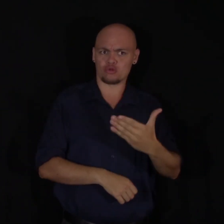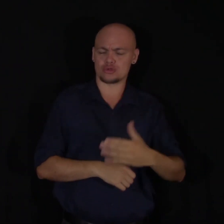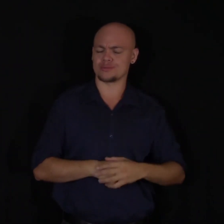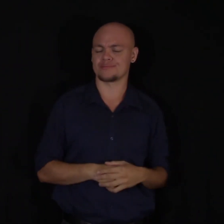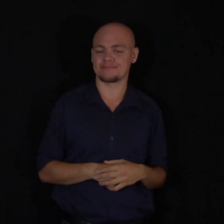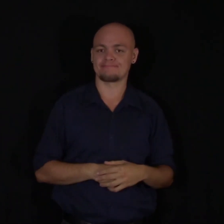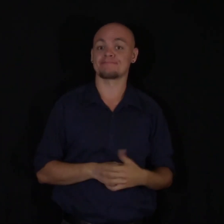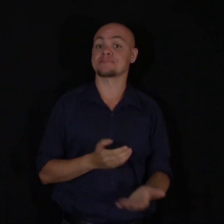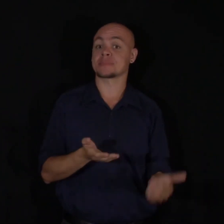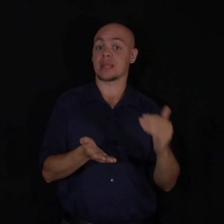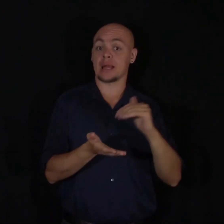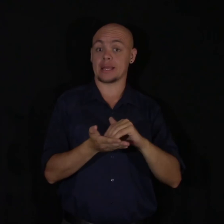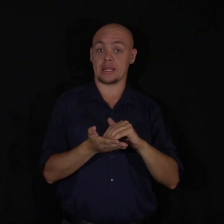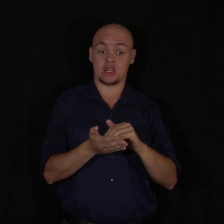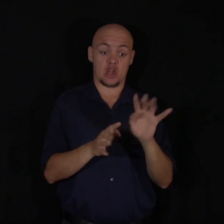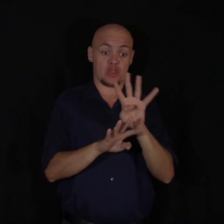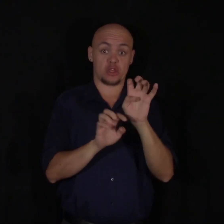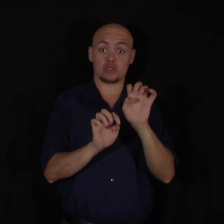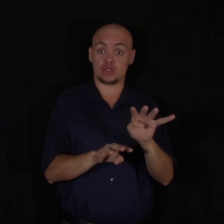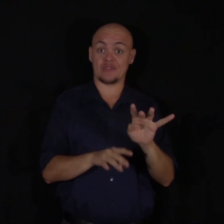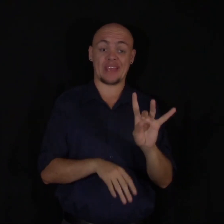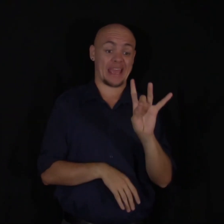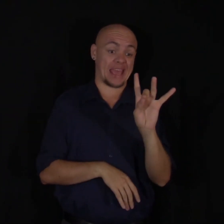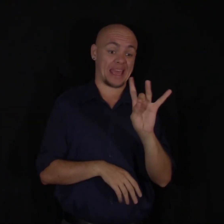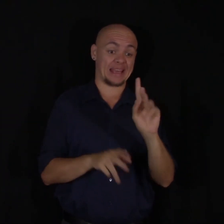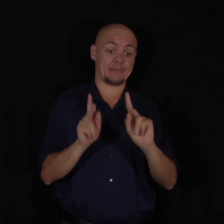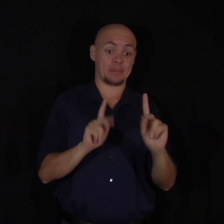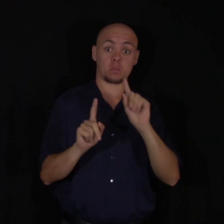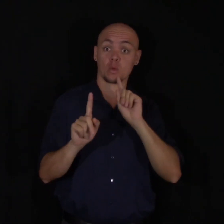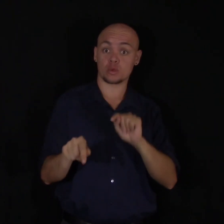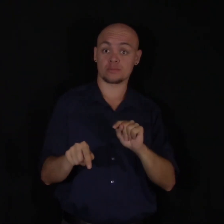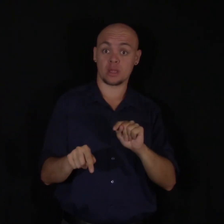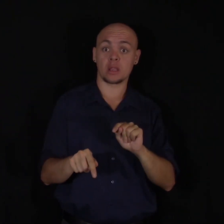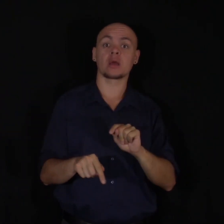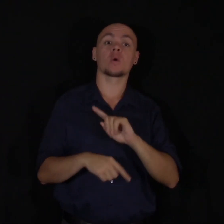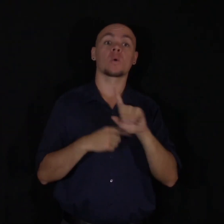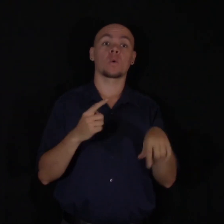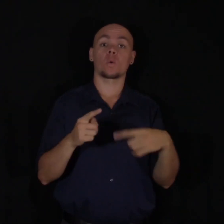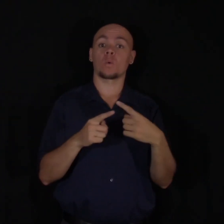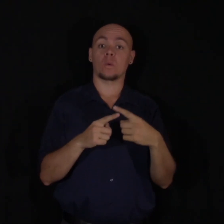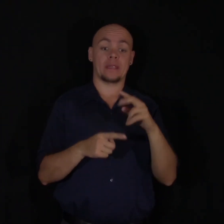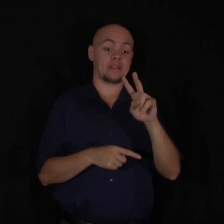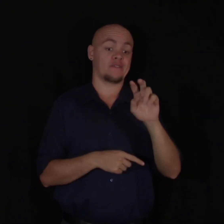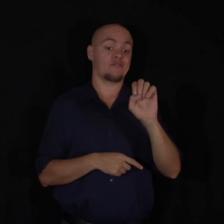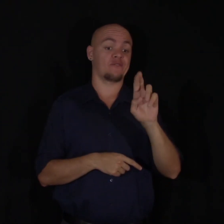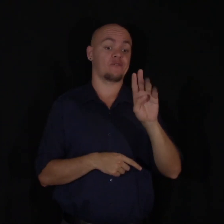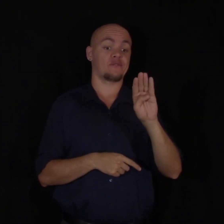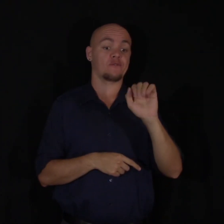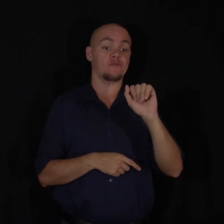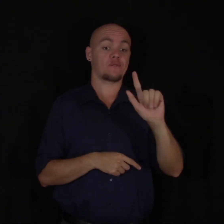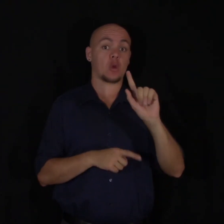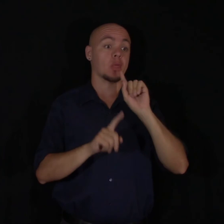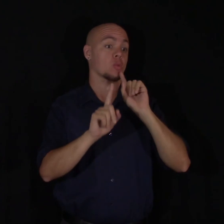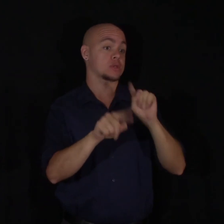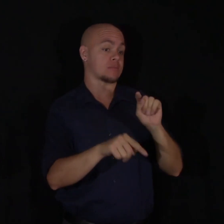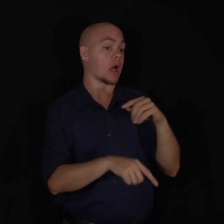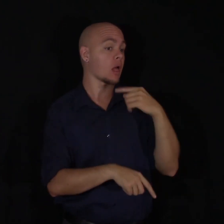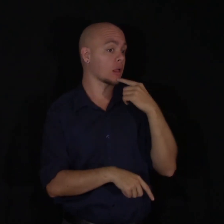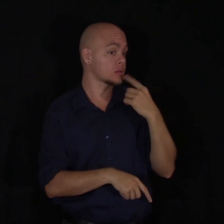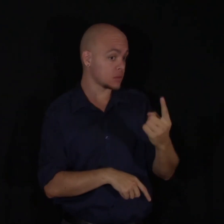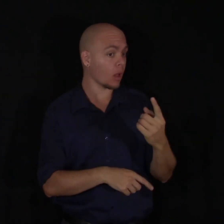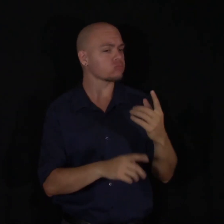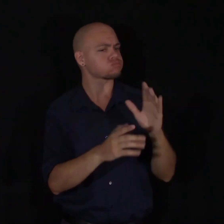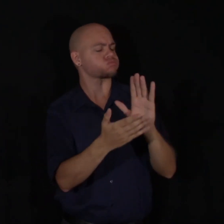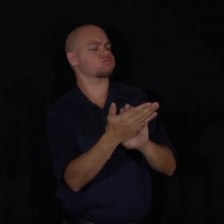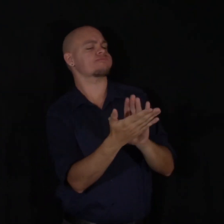Again, on this survey. Eight people responded that when they get verbal responses of something good